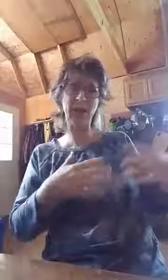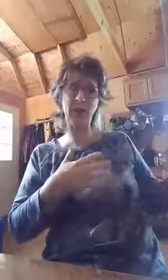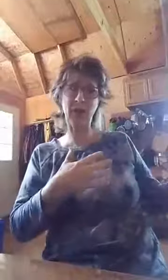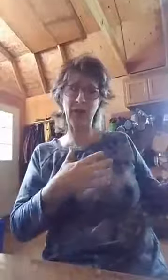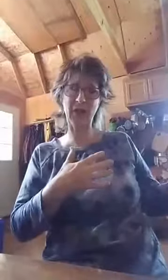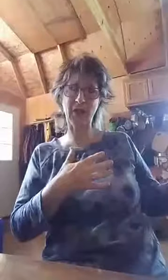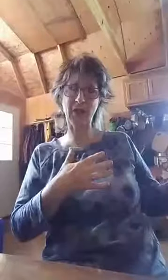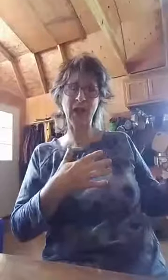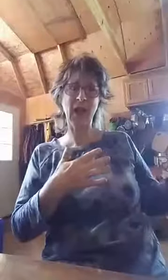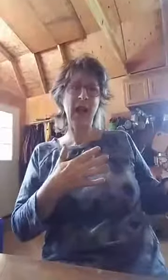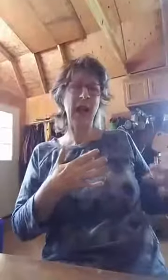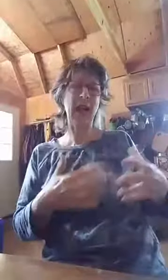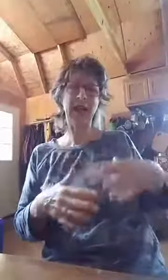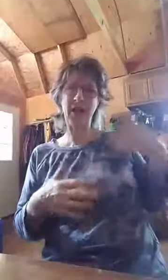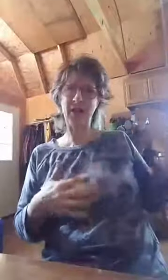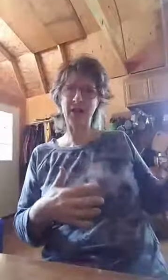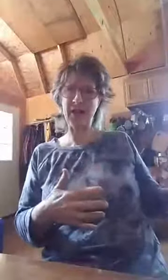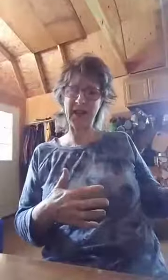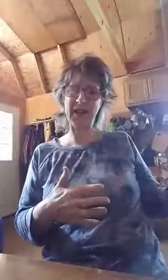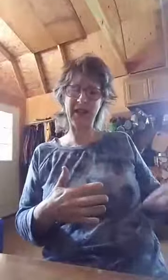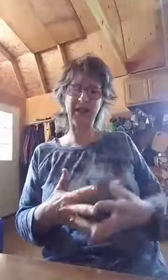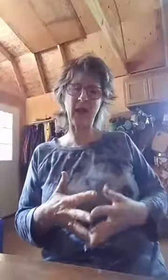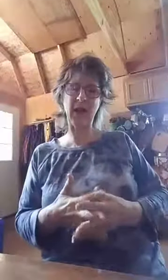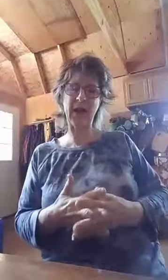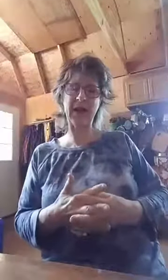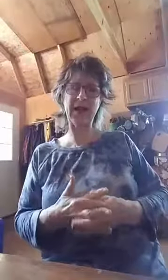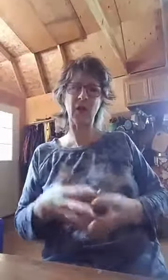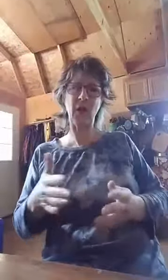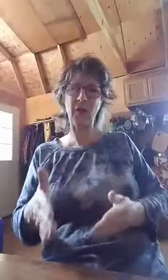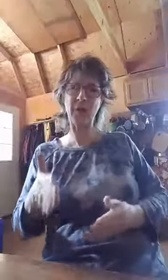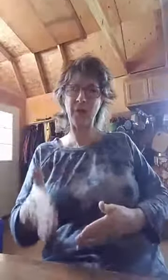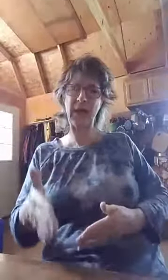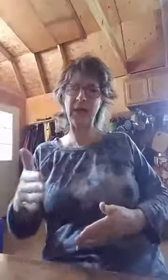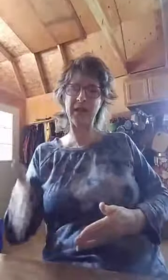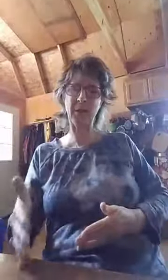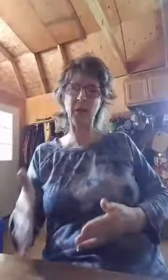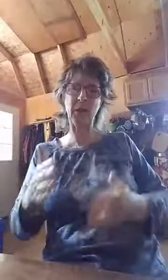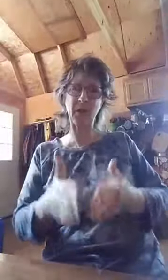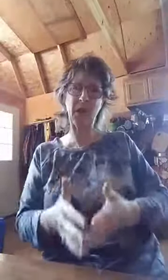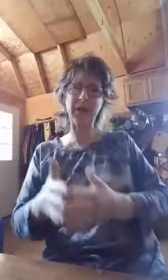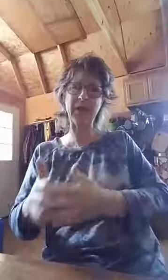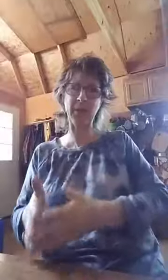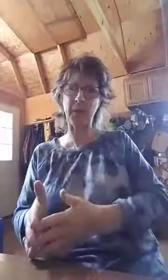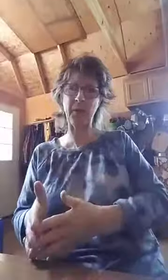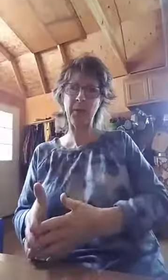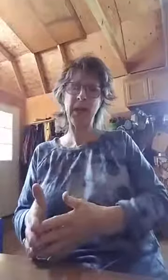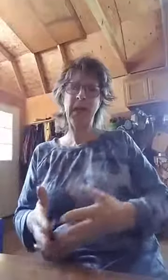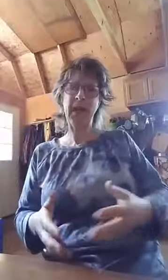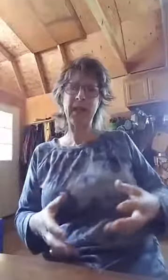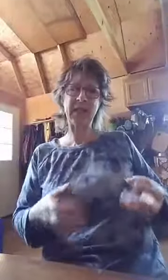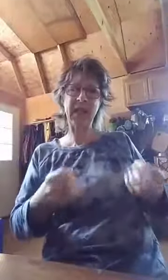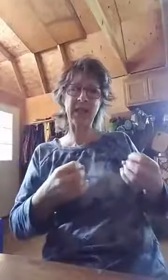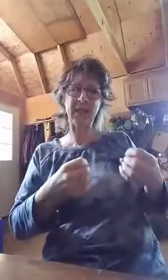such revelations and understanding and so on. And he says, you haven't been praying in the spirit. When you pray in the spirit, it takes